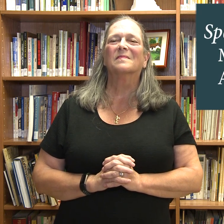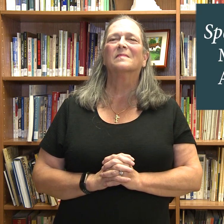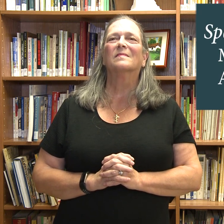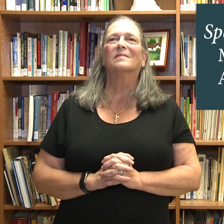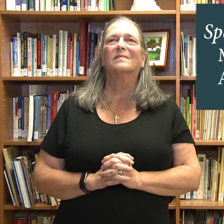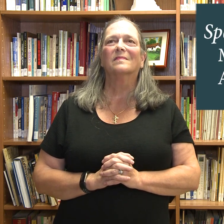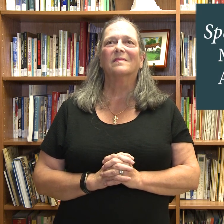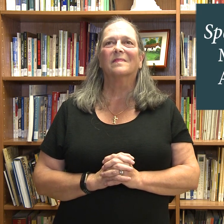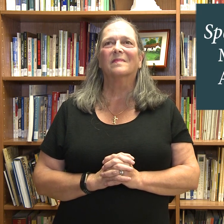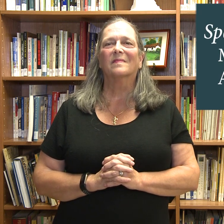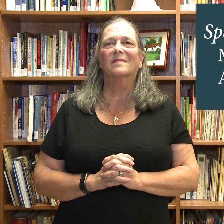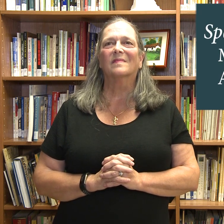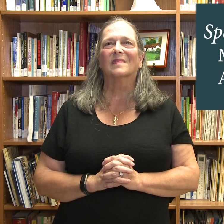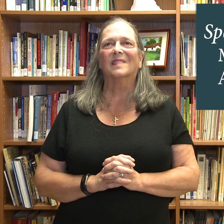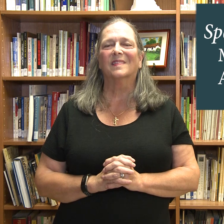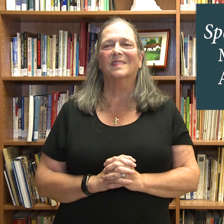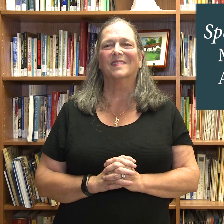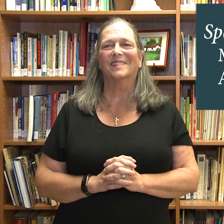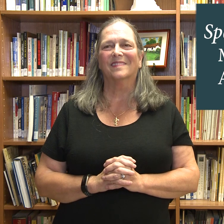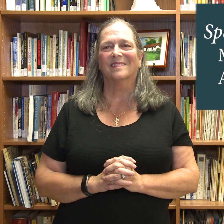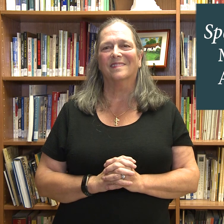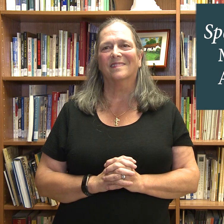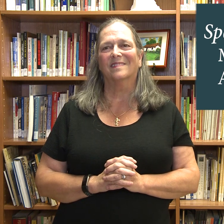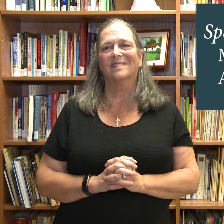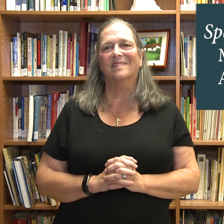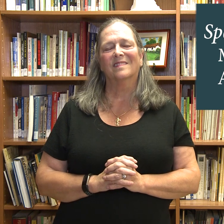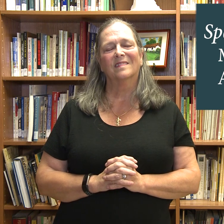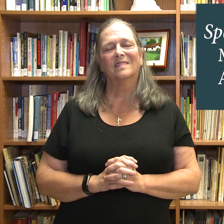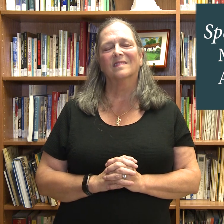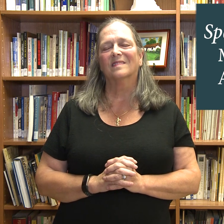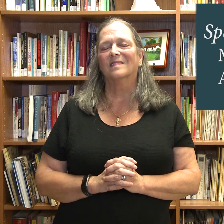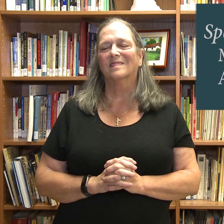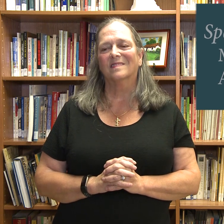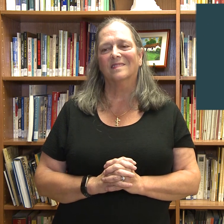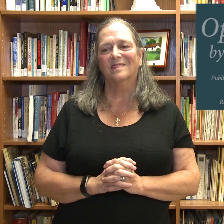ah ah ah